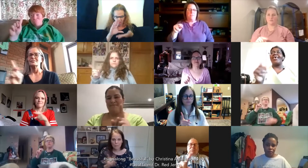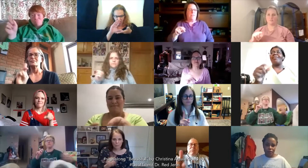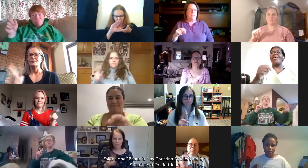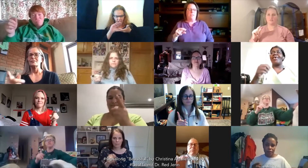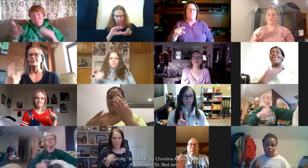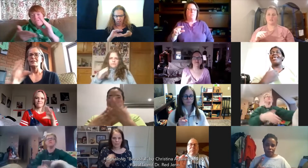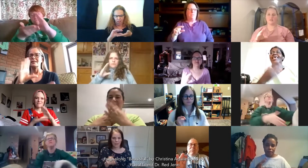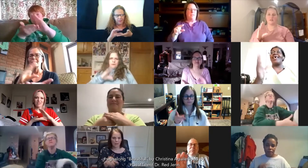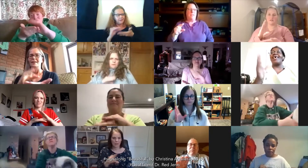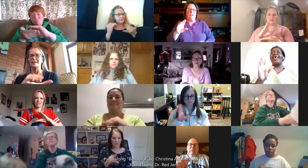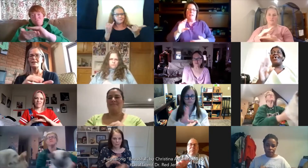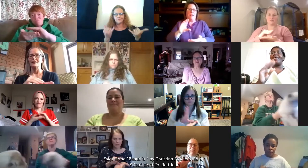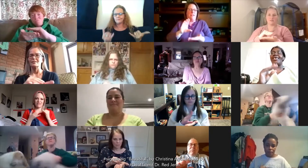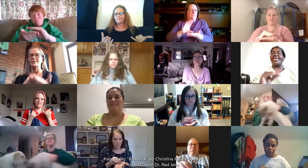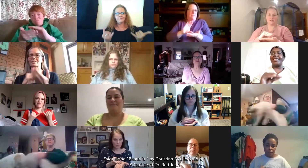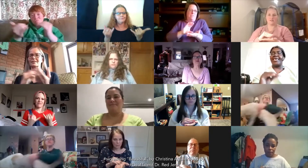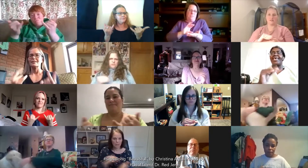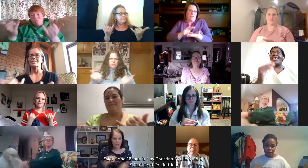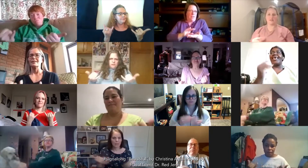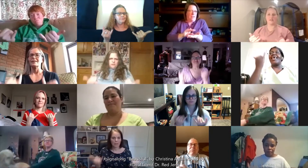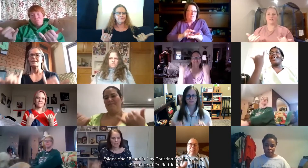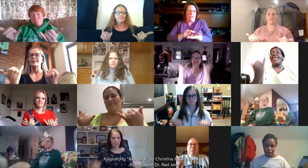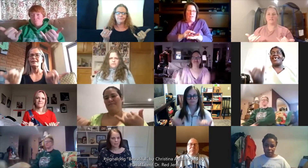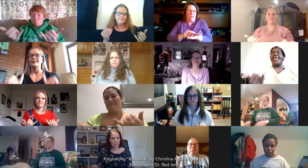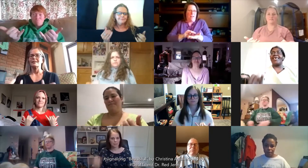down today. yes,